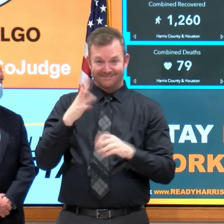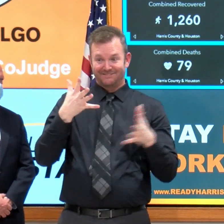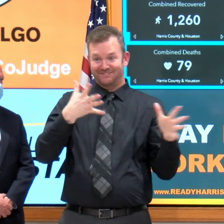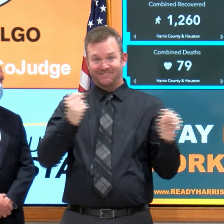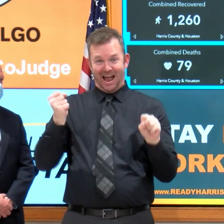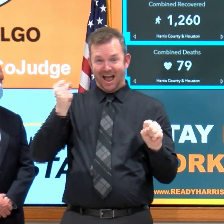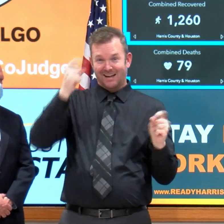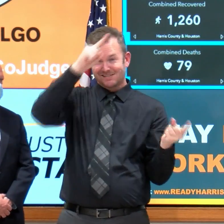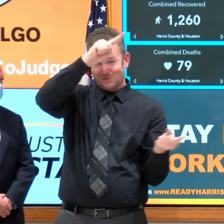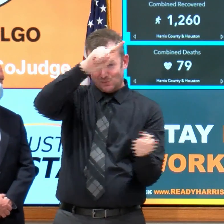So thank you, Judge. Appreciate it. Thank